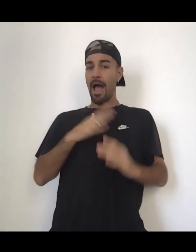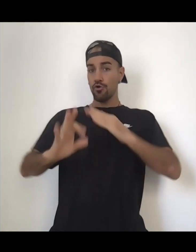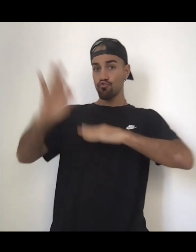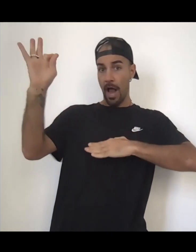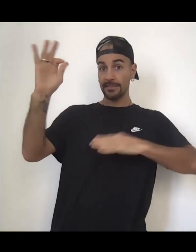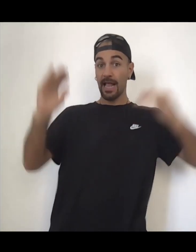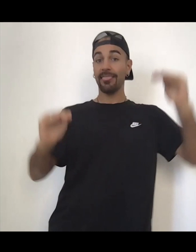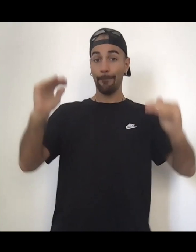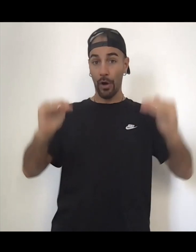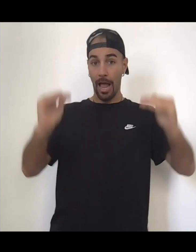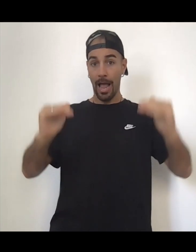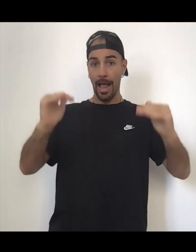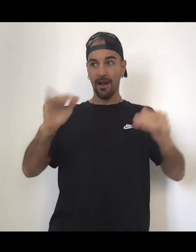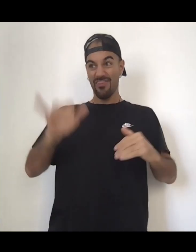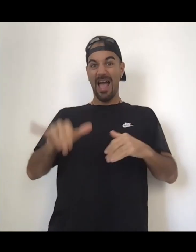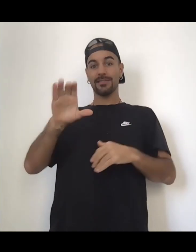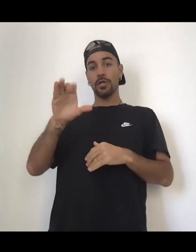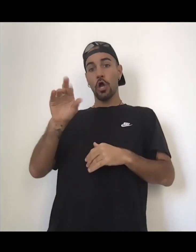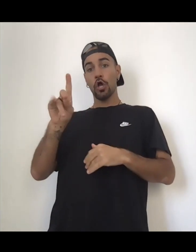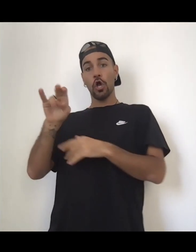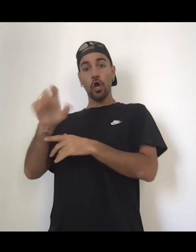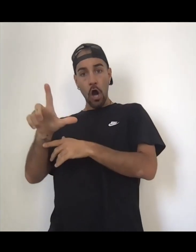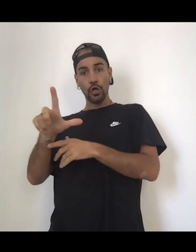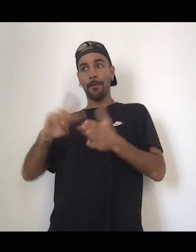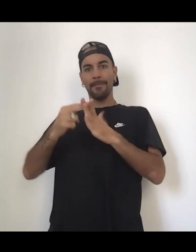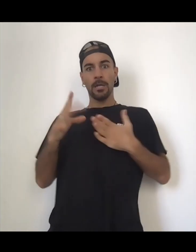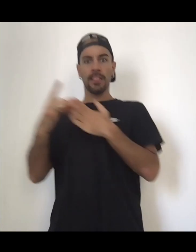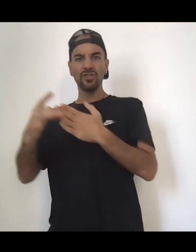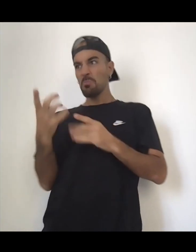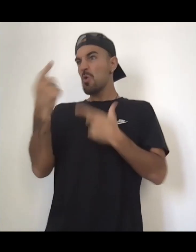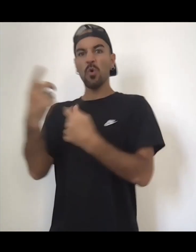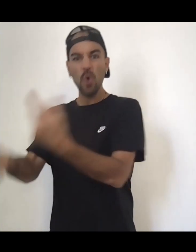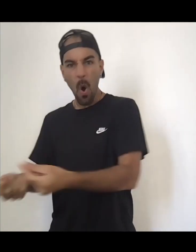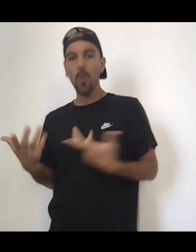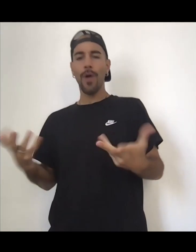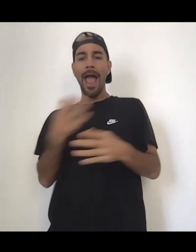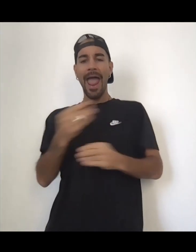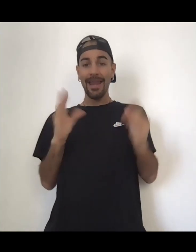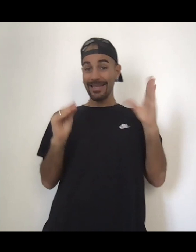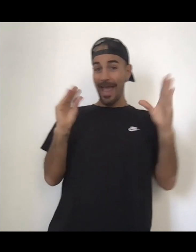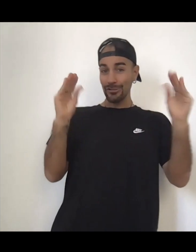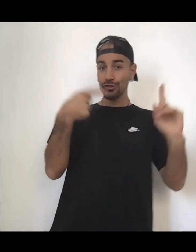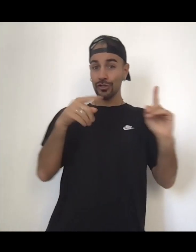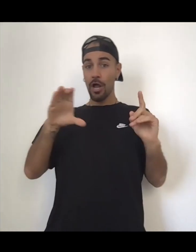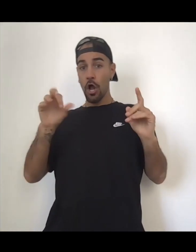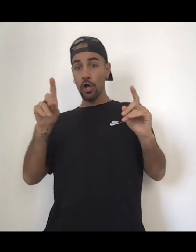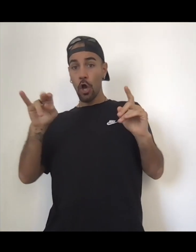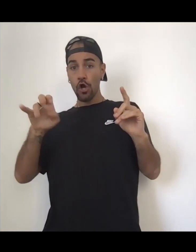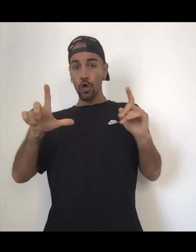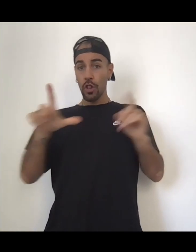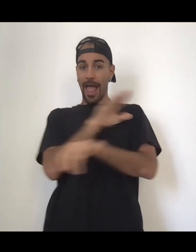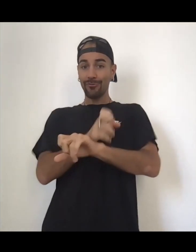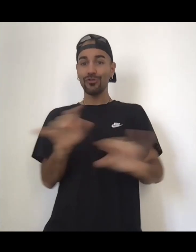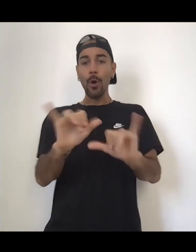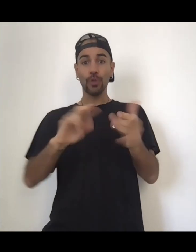And my Cancer moon is also cardinal, which is also let's go. And my Gemini is a fucking child. It's the first air sign of the Zodiac.